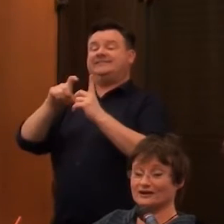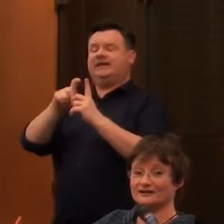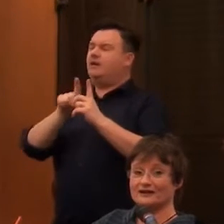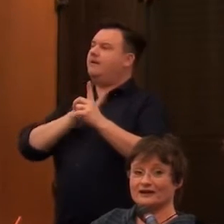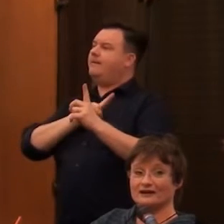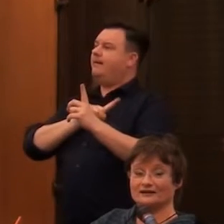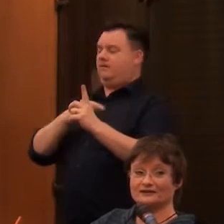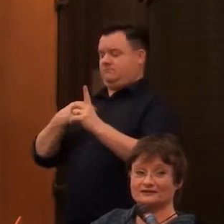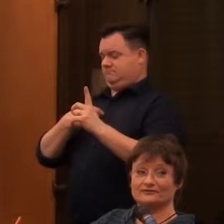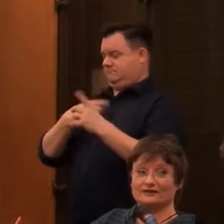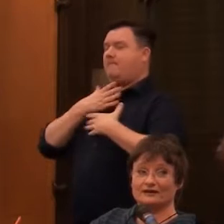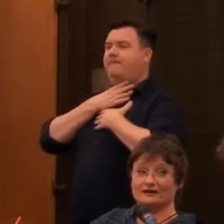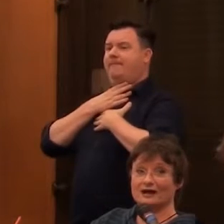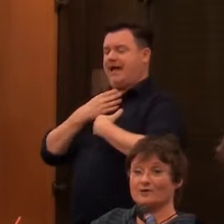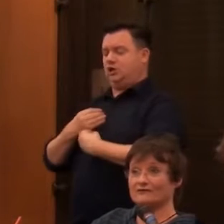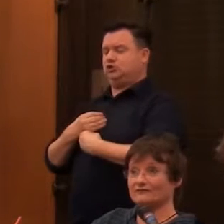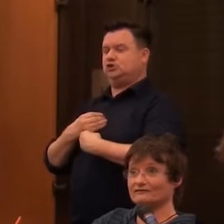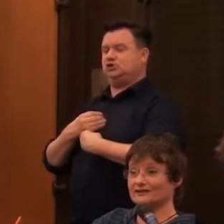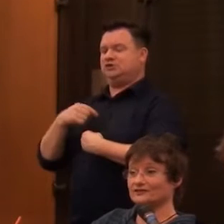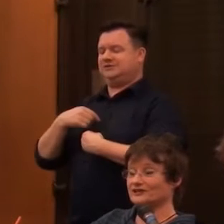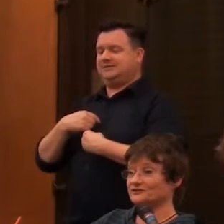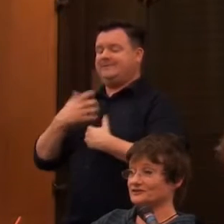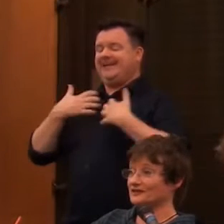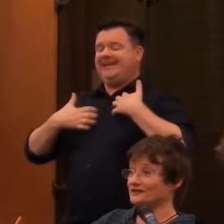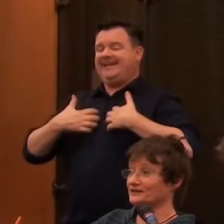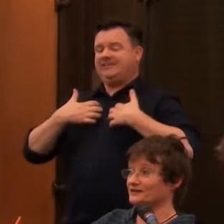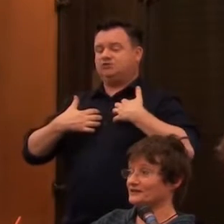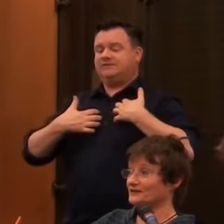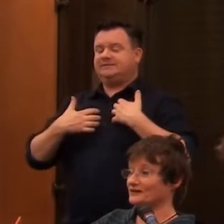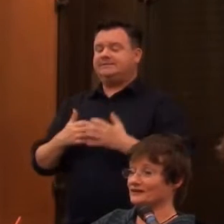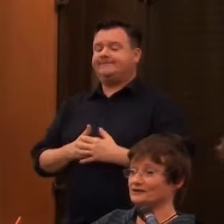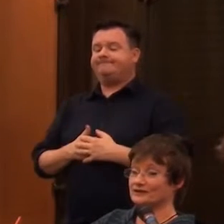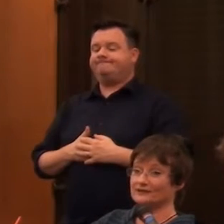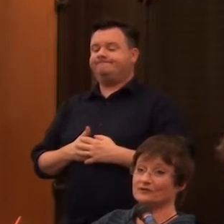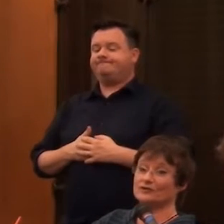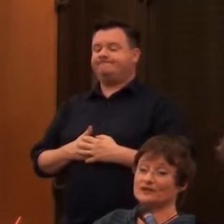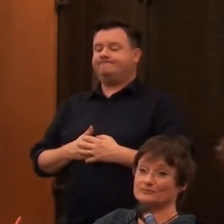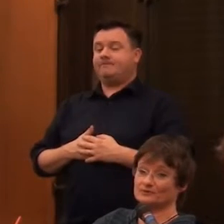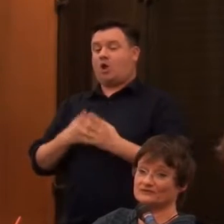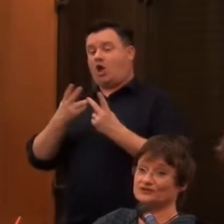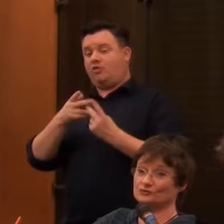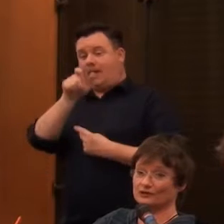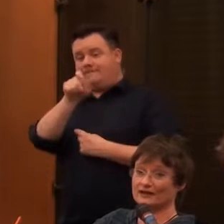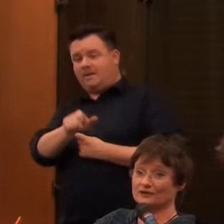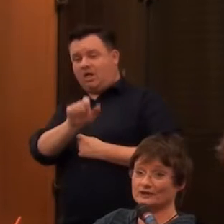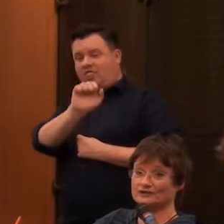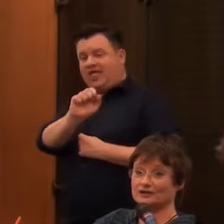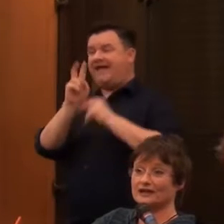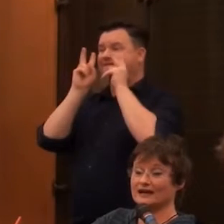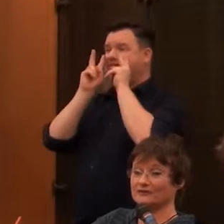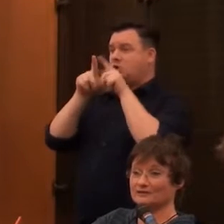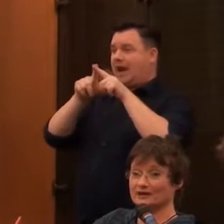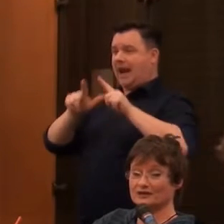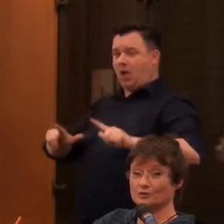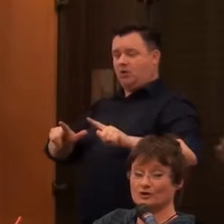of mine. I kind of, I'm very interested in other people's visual language,